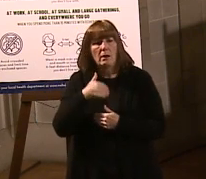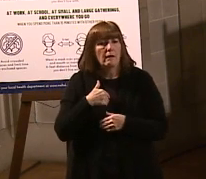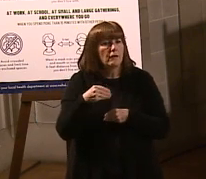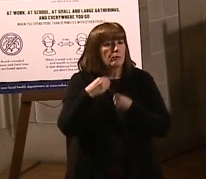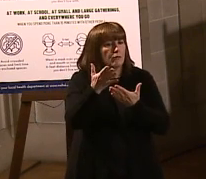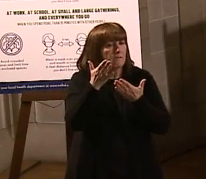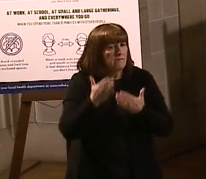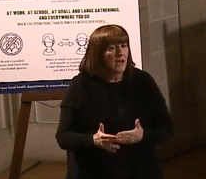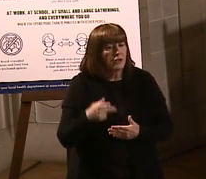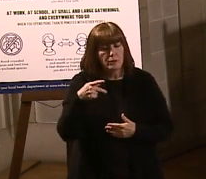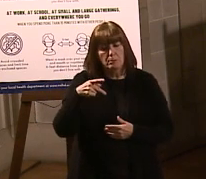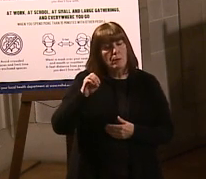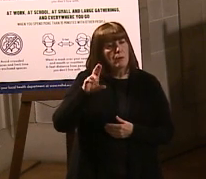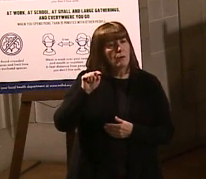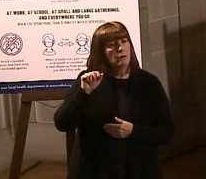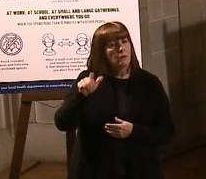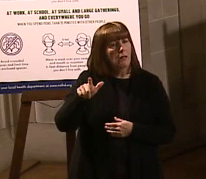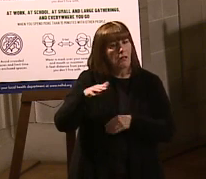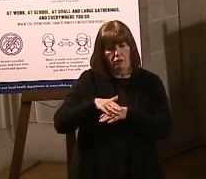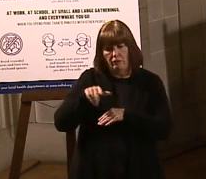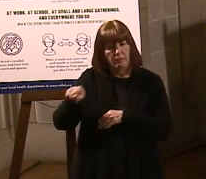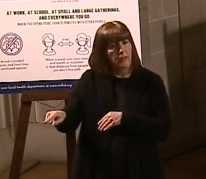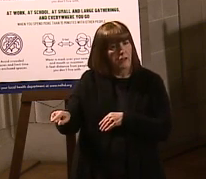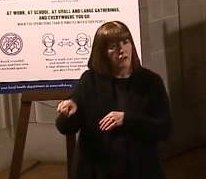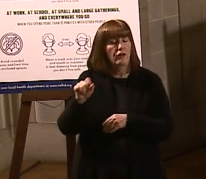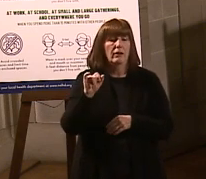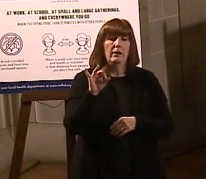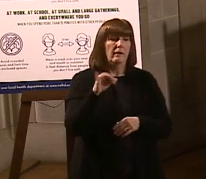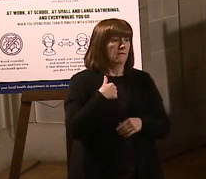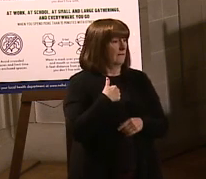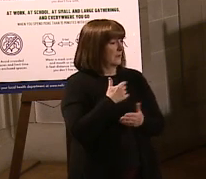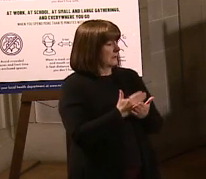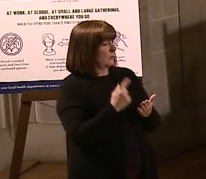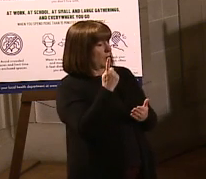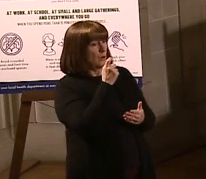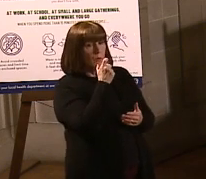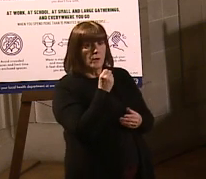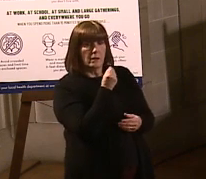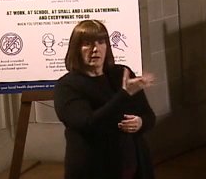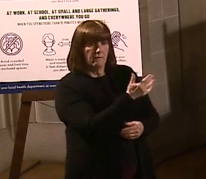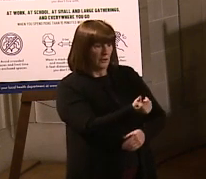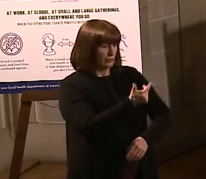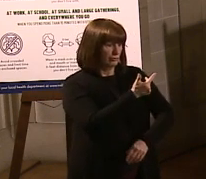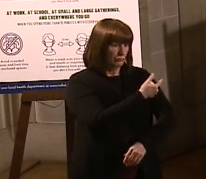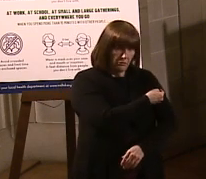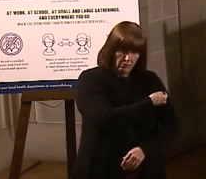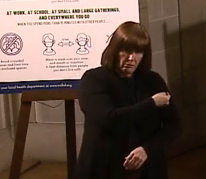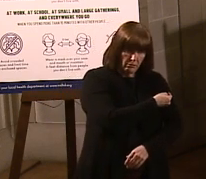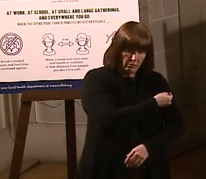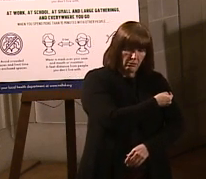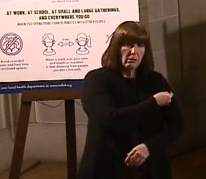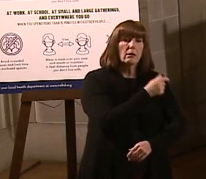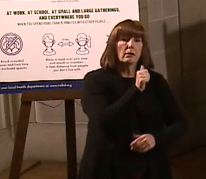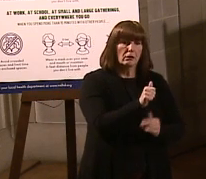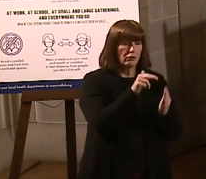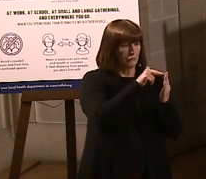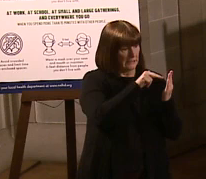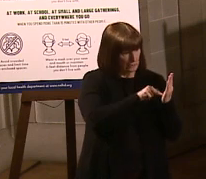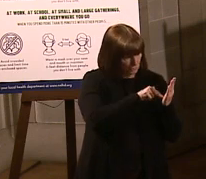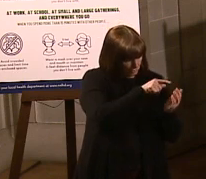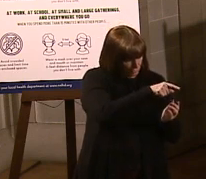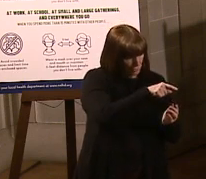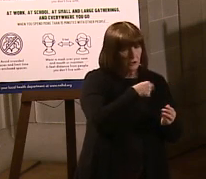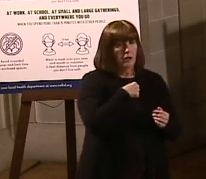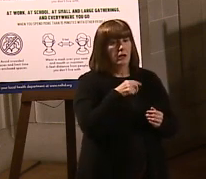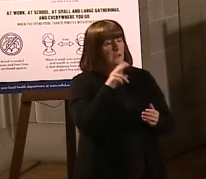on the other side of it, too. So not only if I was someone who was administering a vaccine, you would be able to register, I